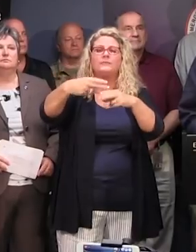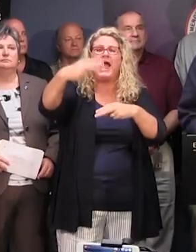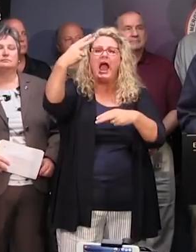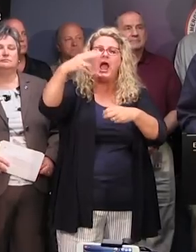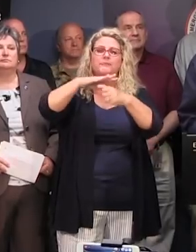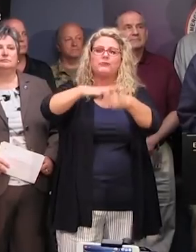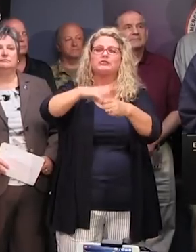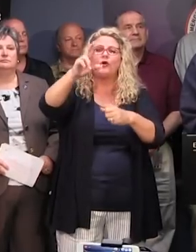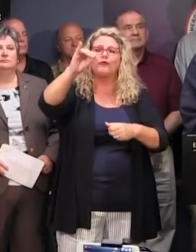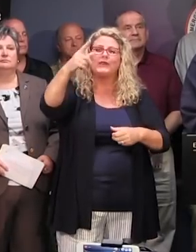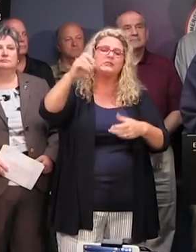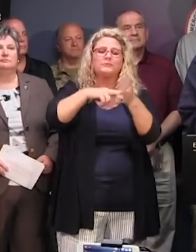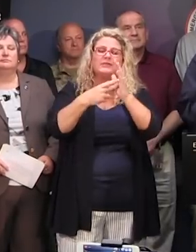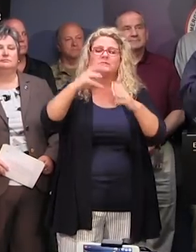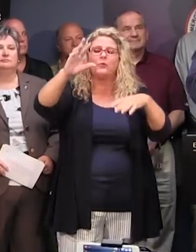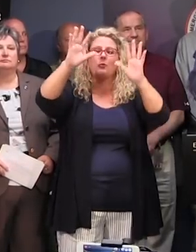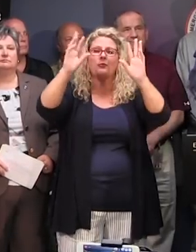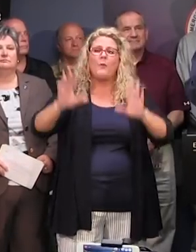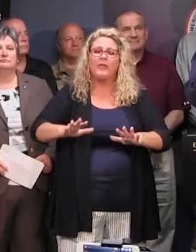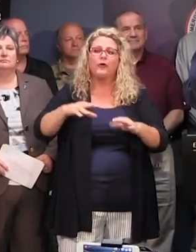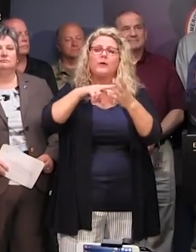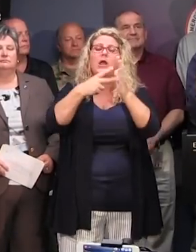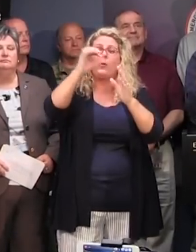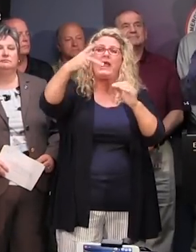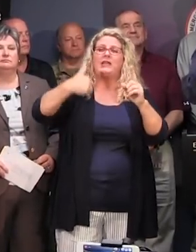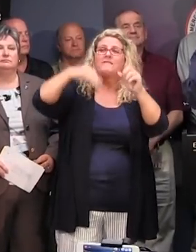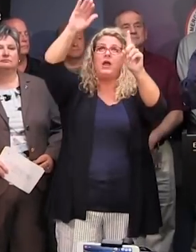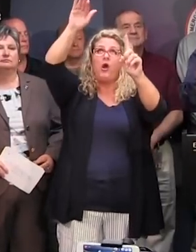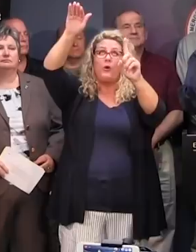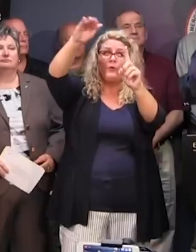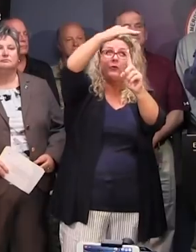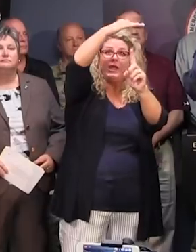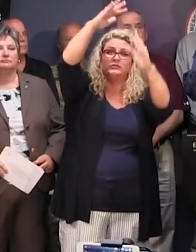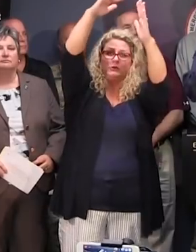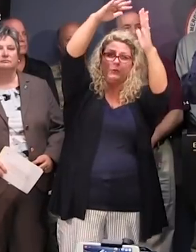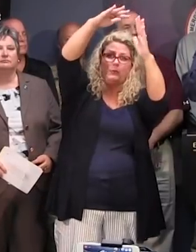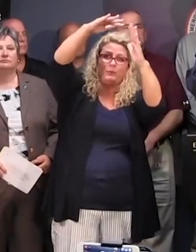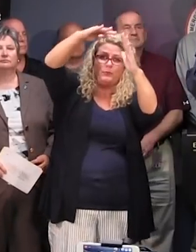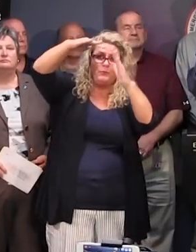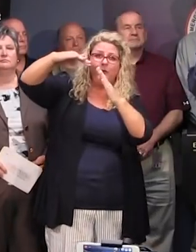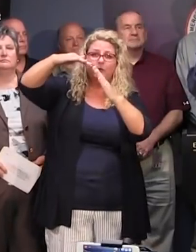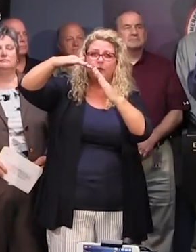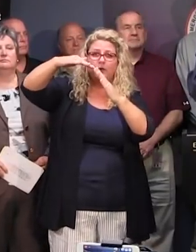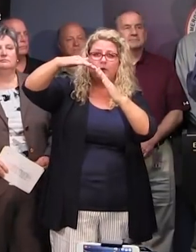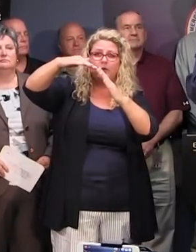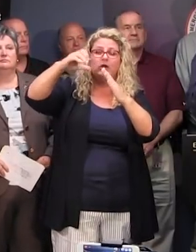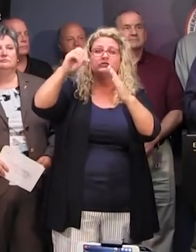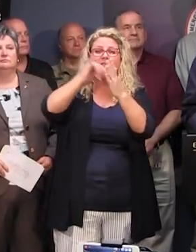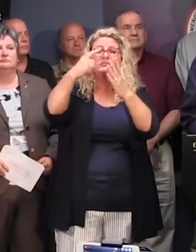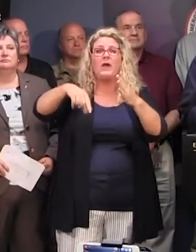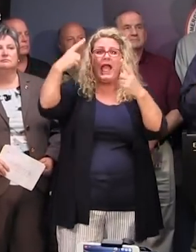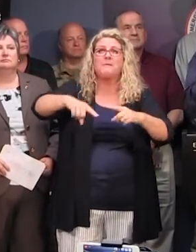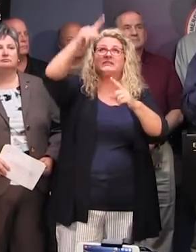in weatherland, there's a ridge there through which this storm cannot penetrate. So it's going to stay right there.